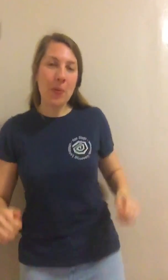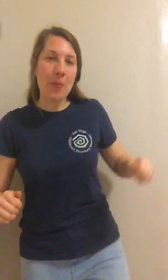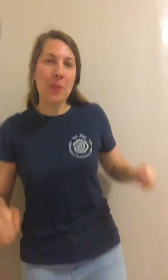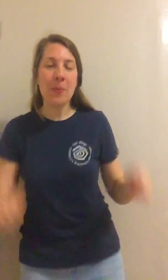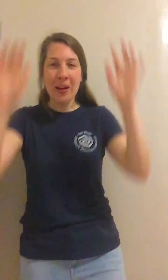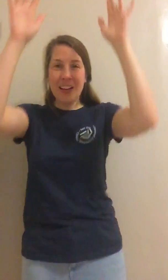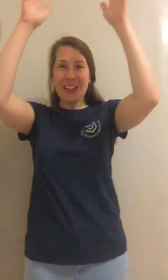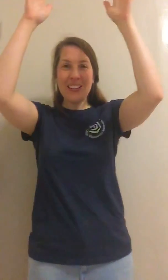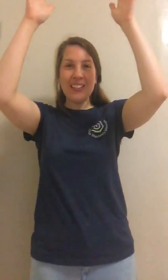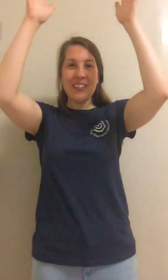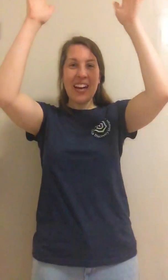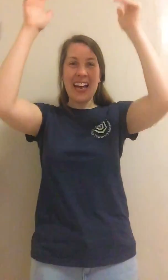boom, boom! Hooray!